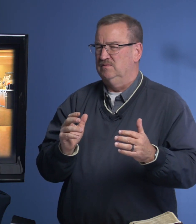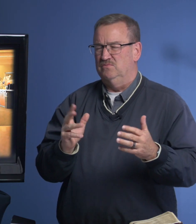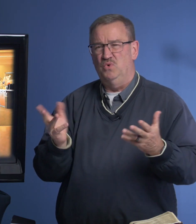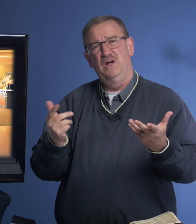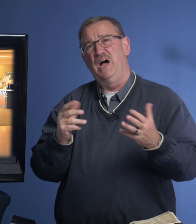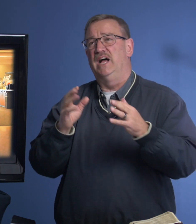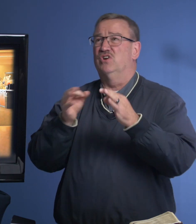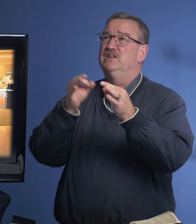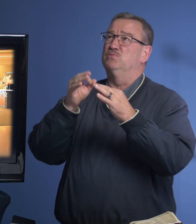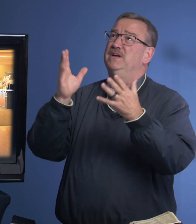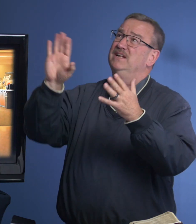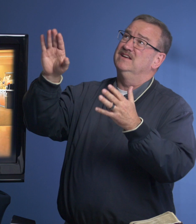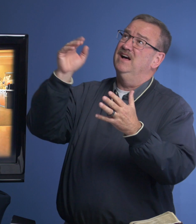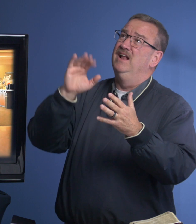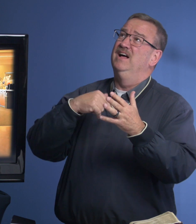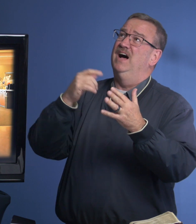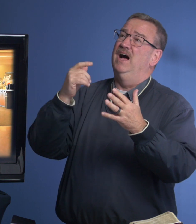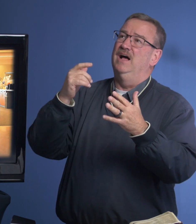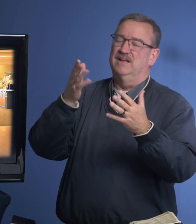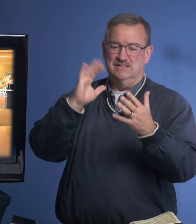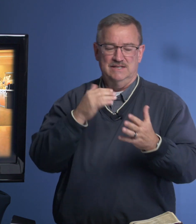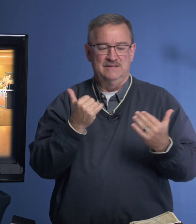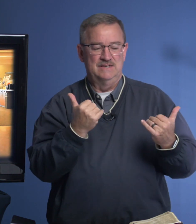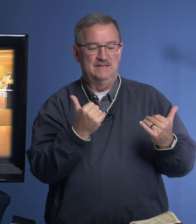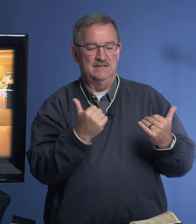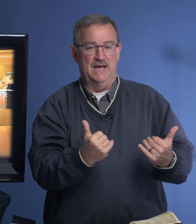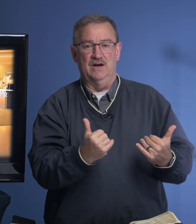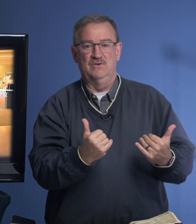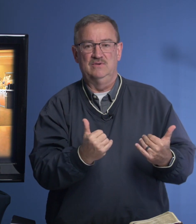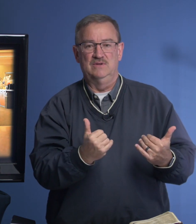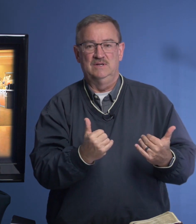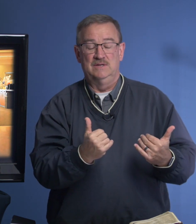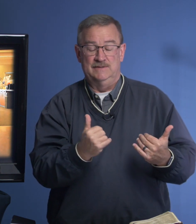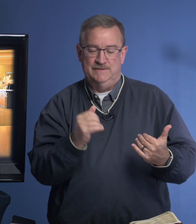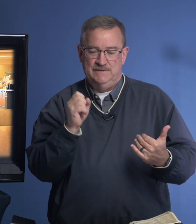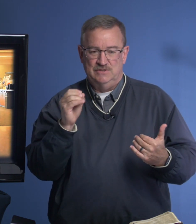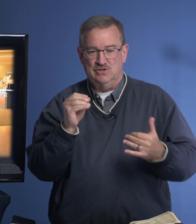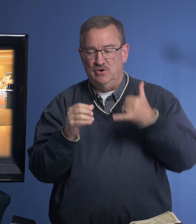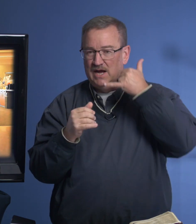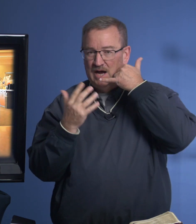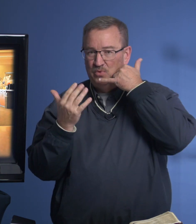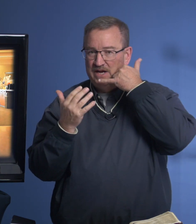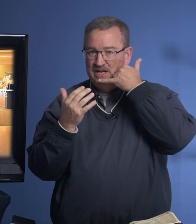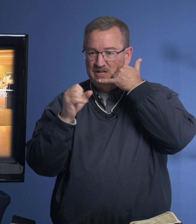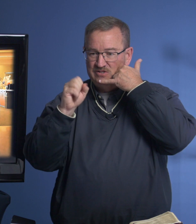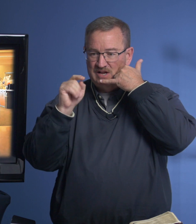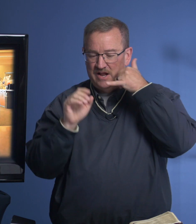Well, I tried to explain to God. God said, now. Now, so I waited, and Scott